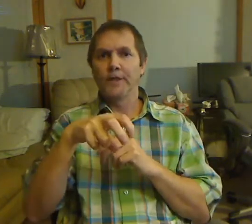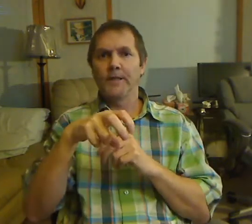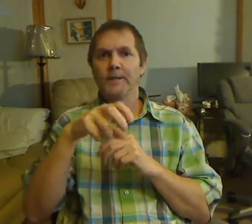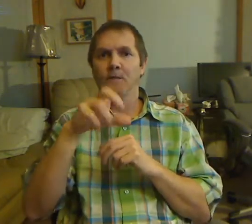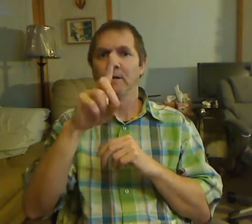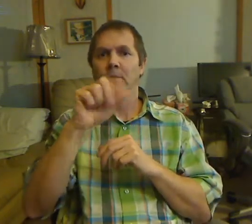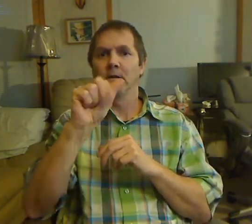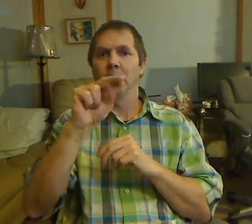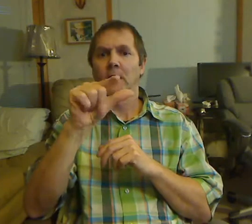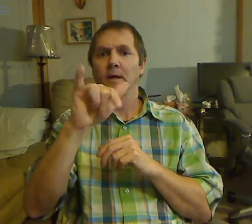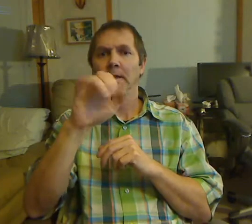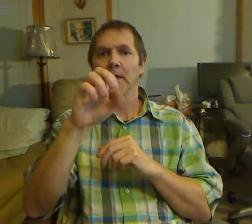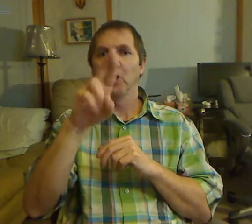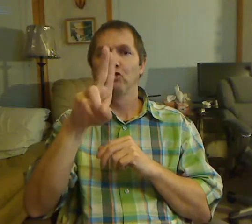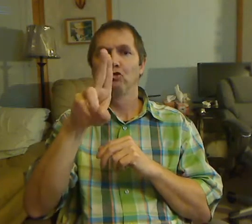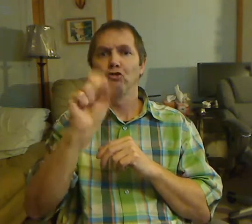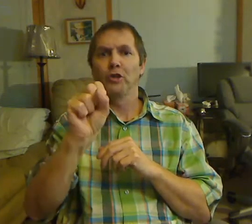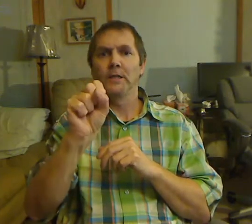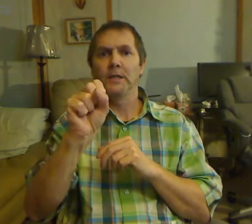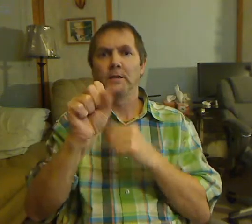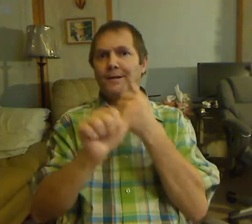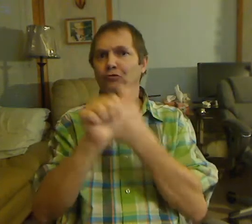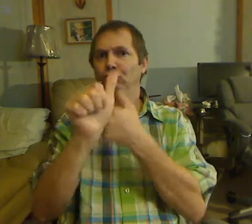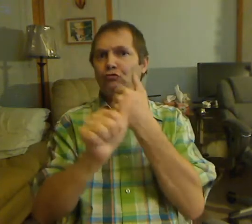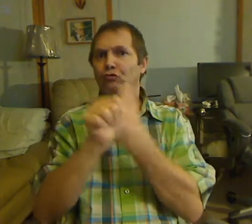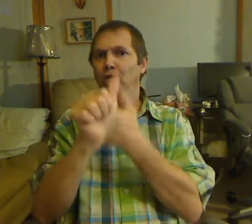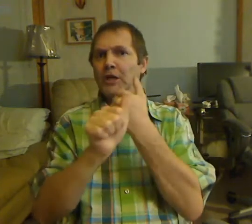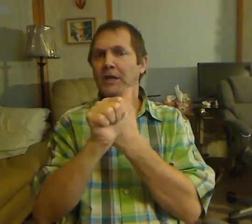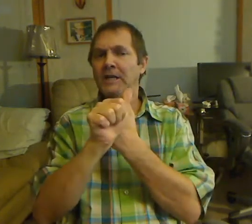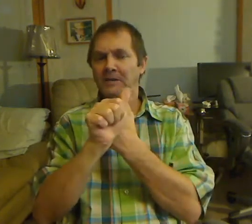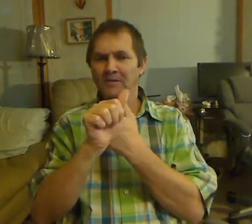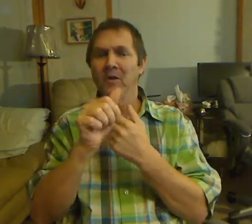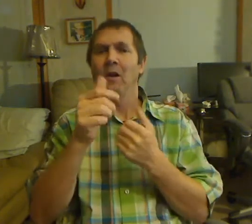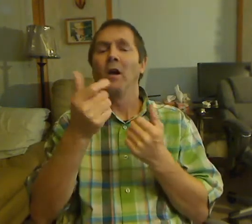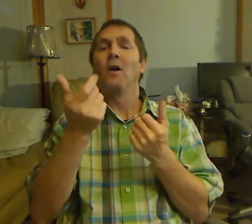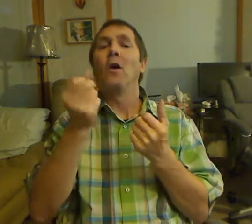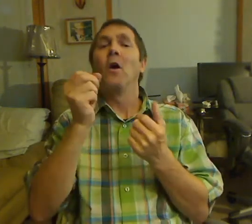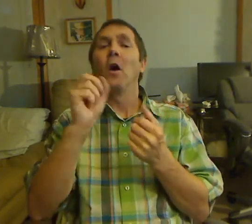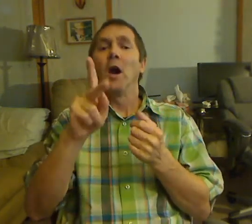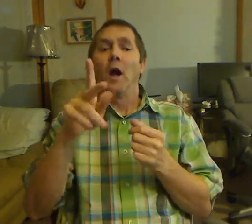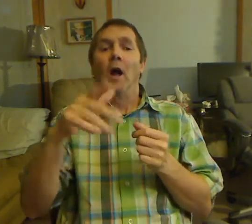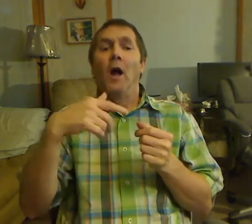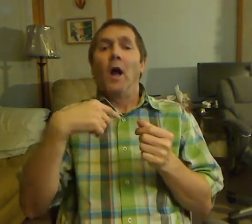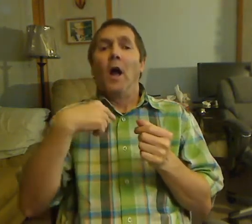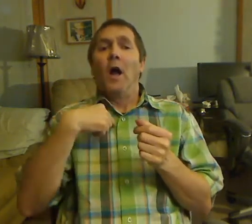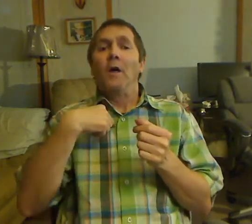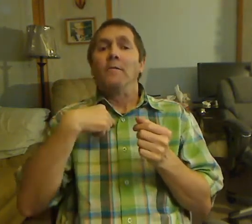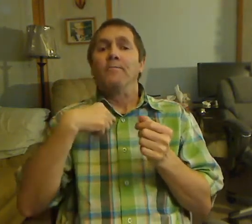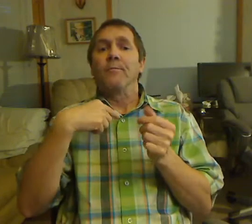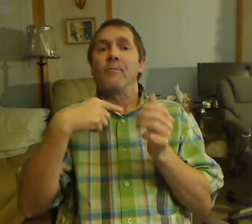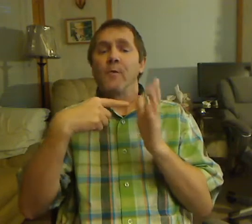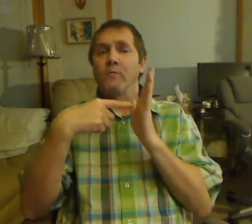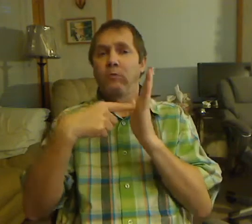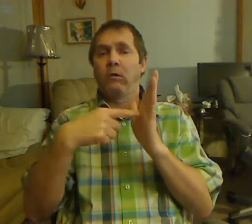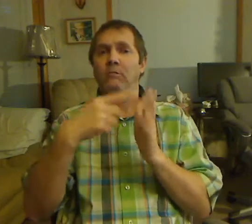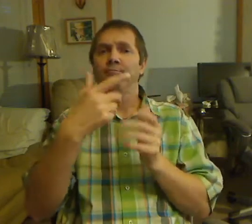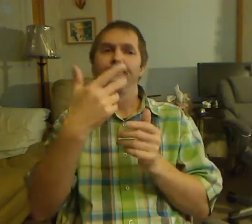60 pounds with groceries for one night. Dauphin was potatoes with the festival medley,